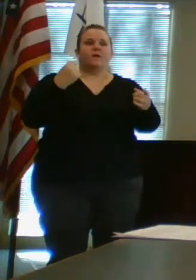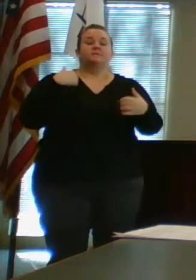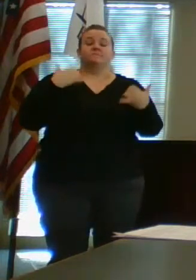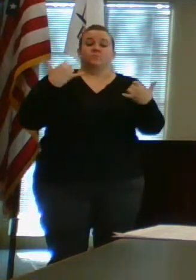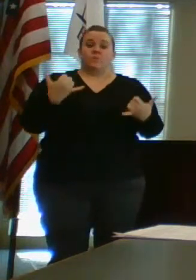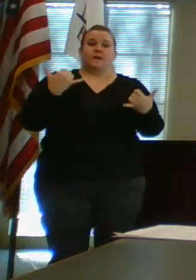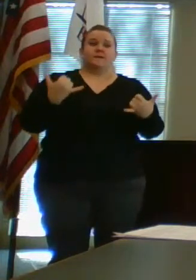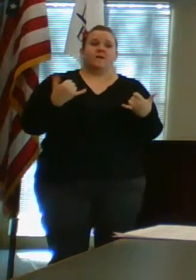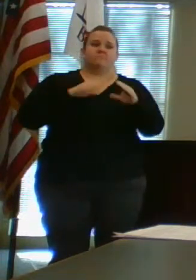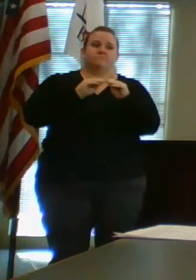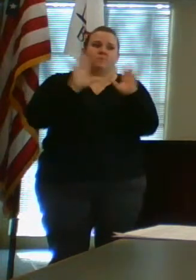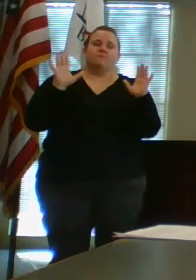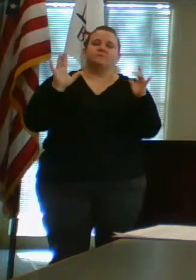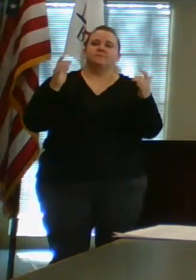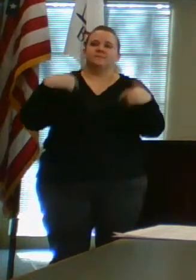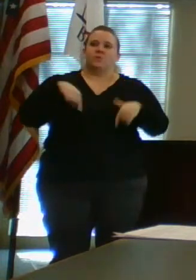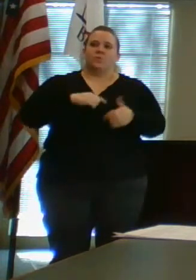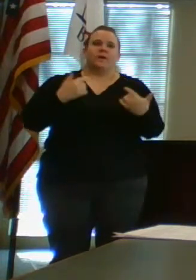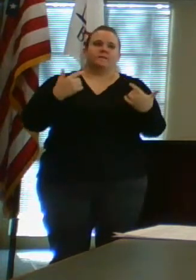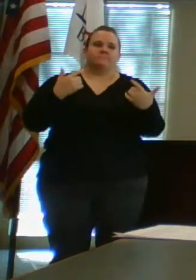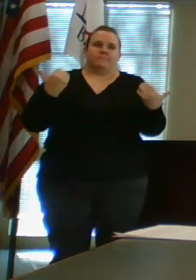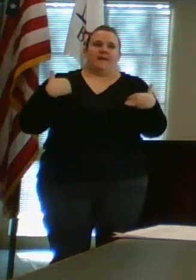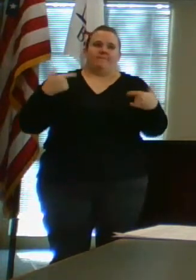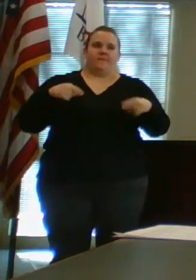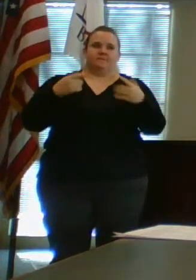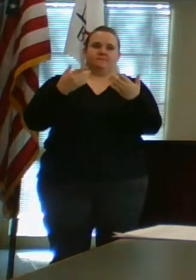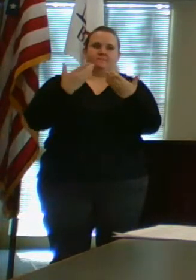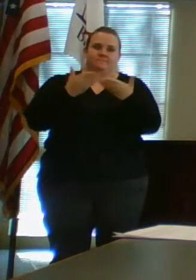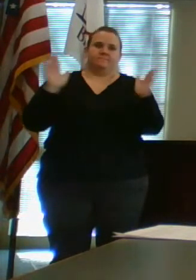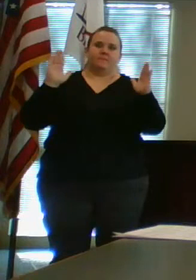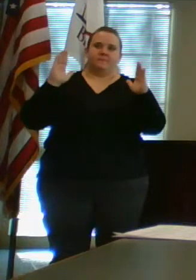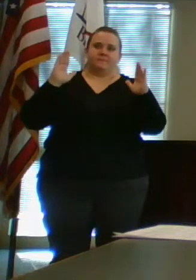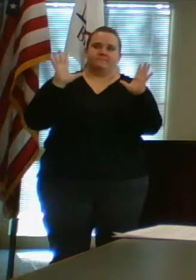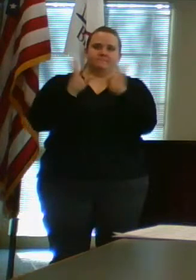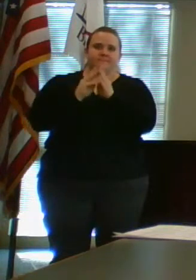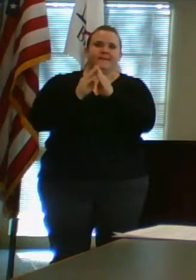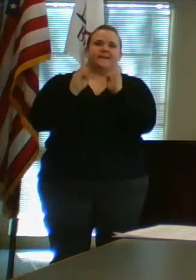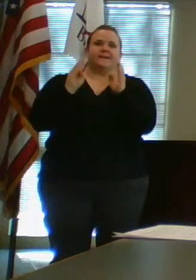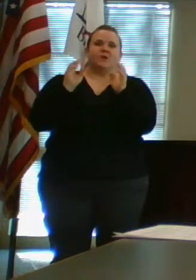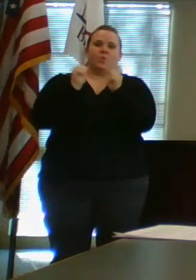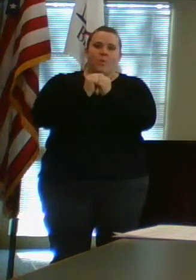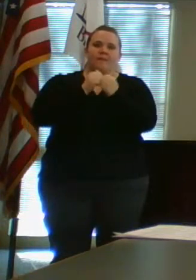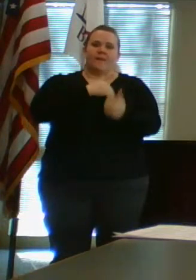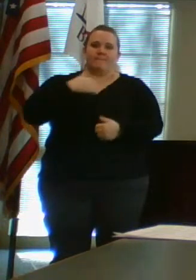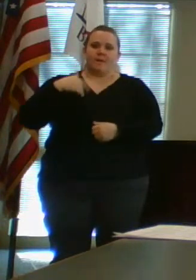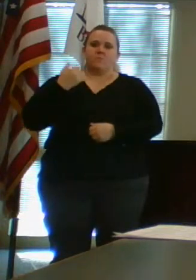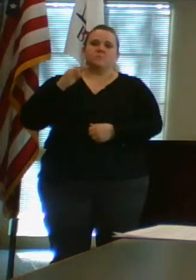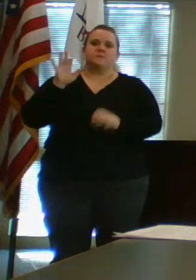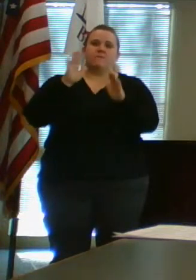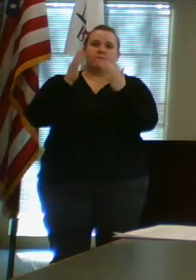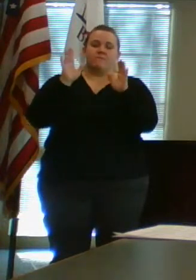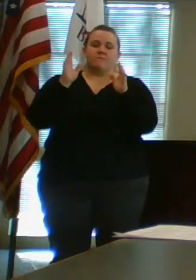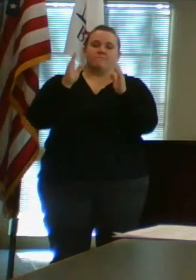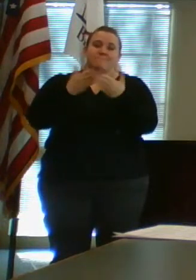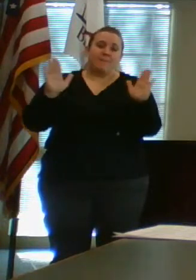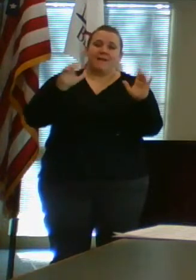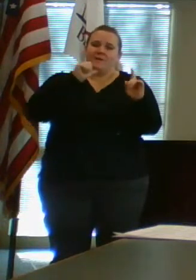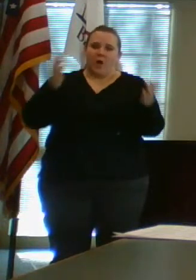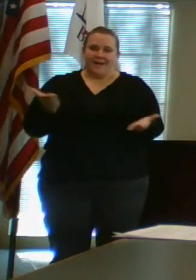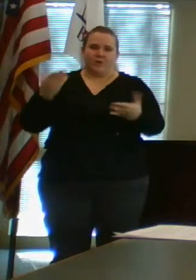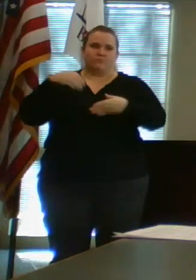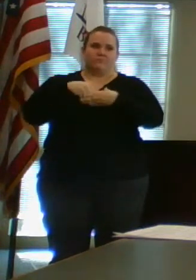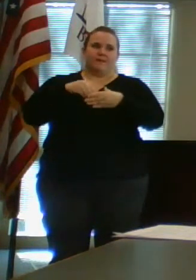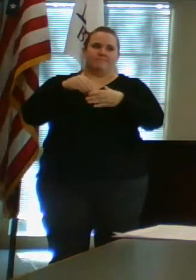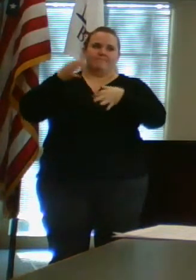time, obviously, we are holding this public meeting with members of the public, not here in the